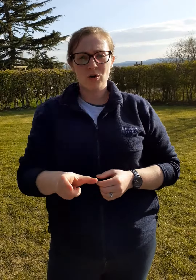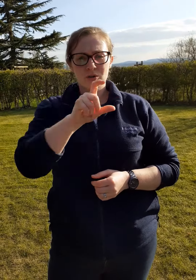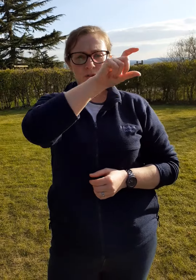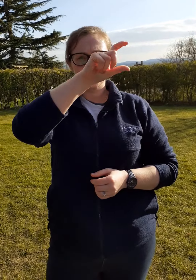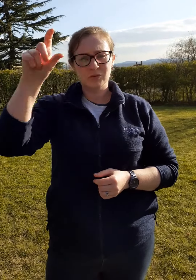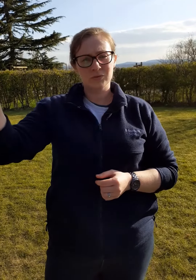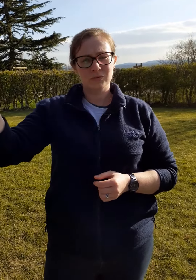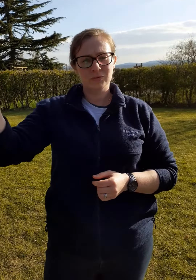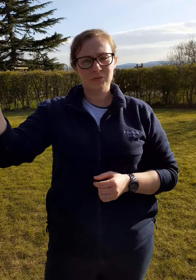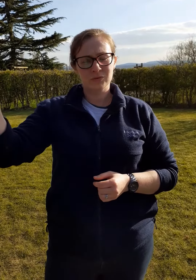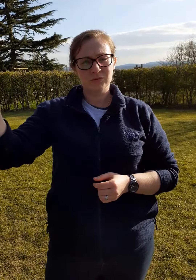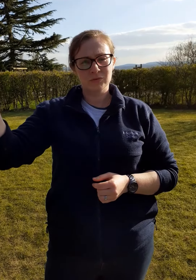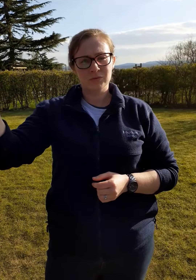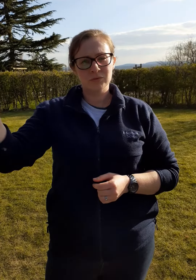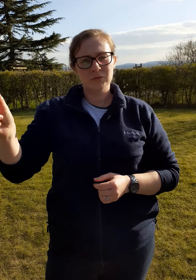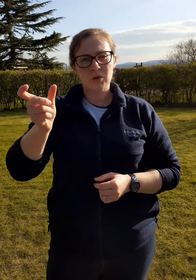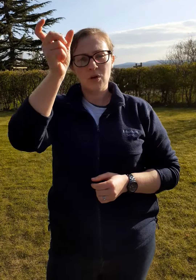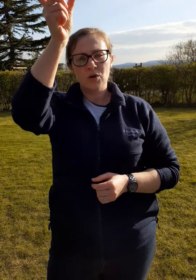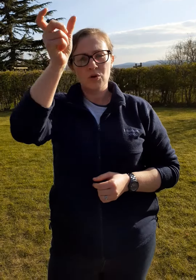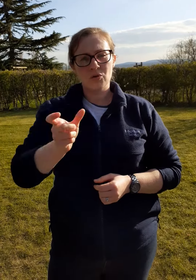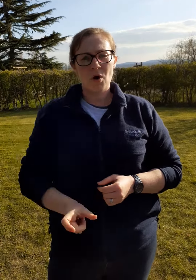cross